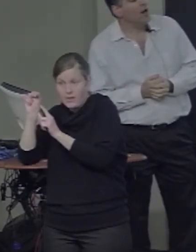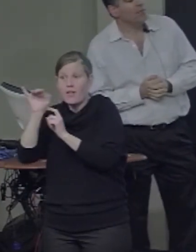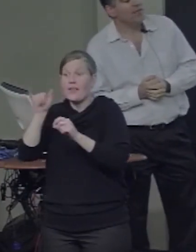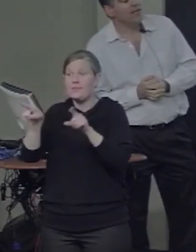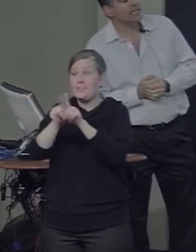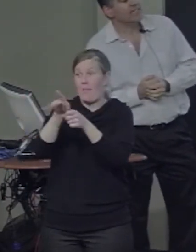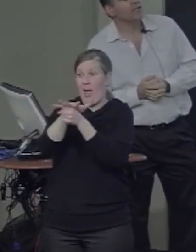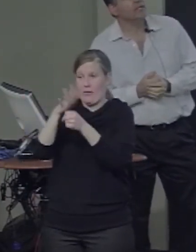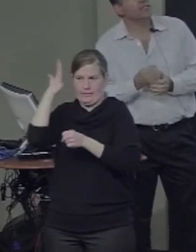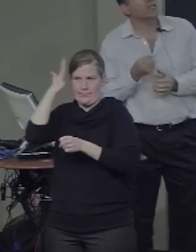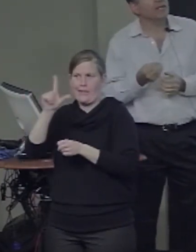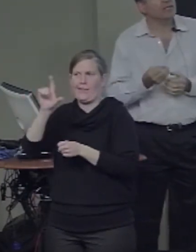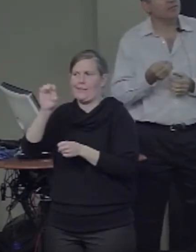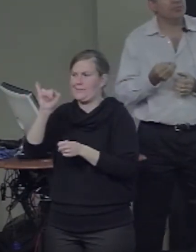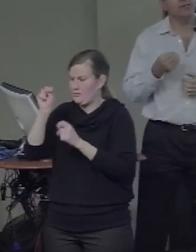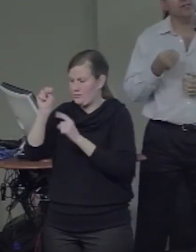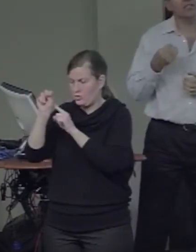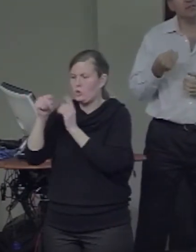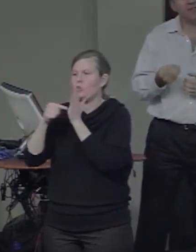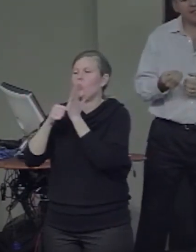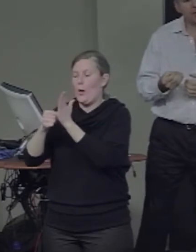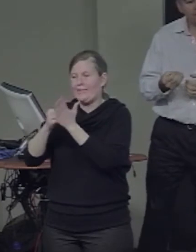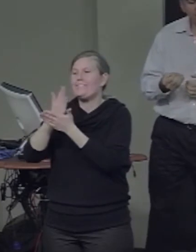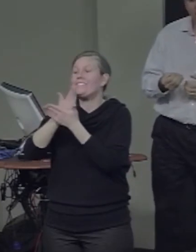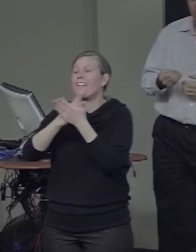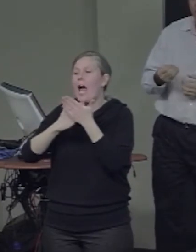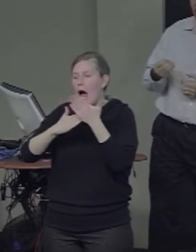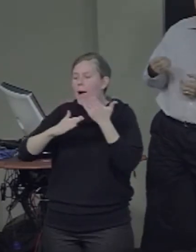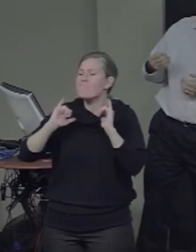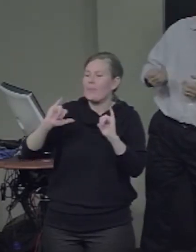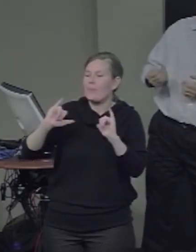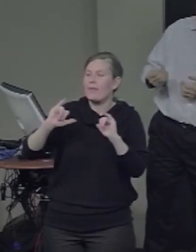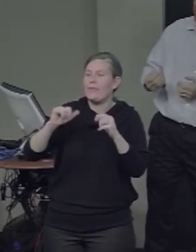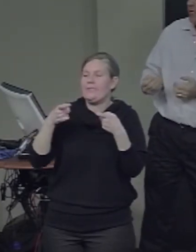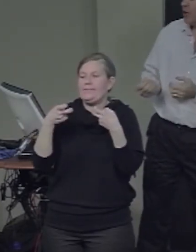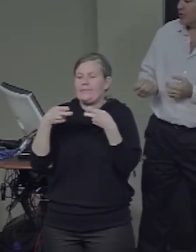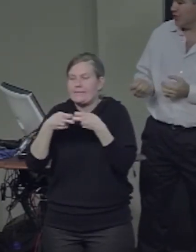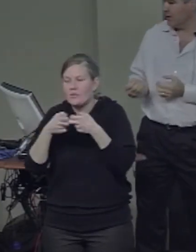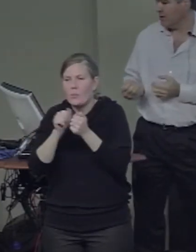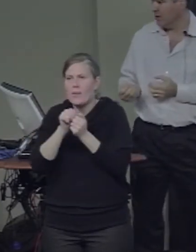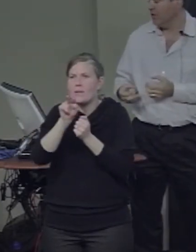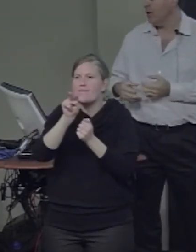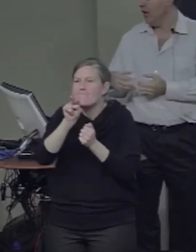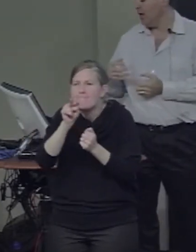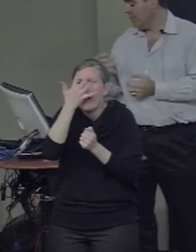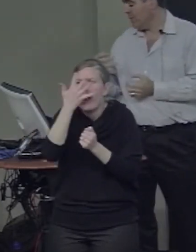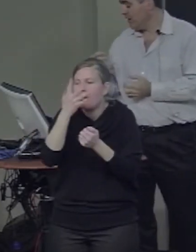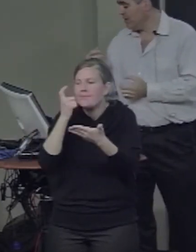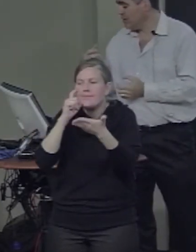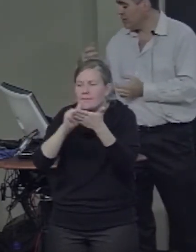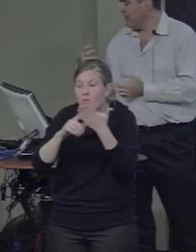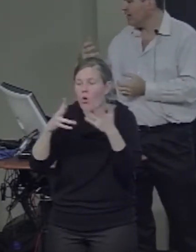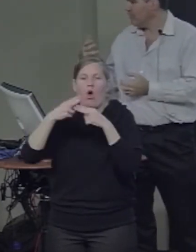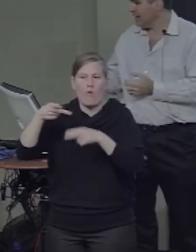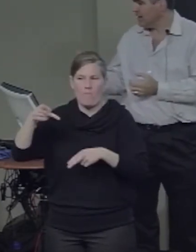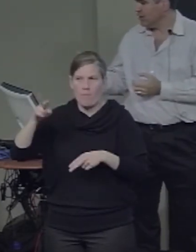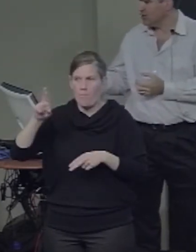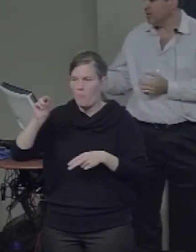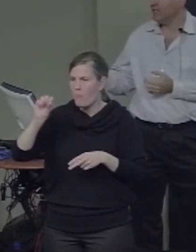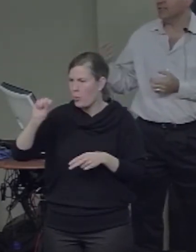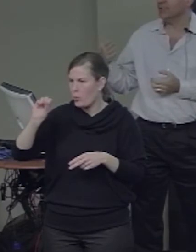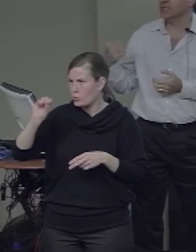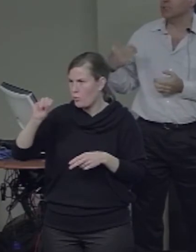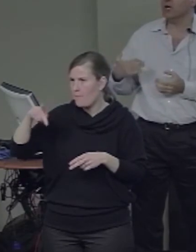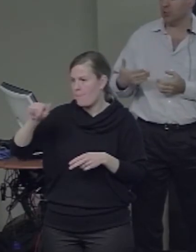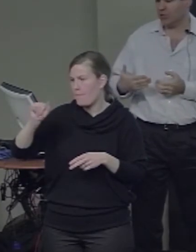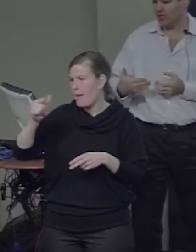they exhibit selective impairments in face recognition, so-called prosopagnosia, so that their recognition